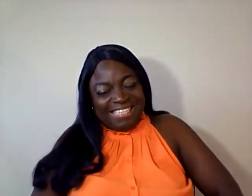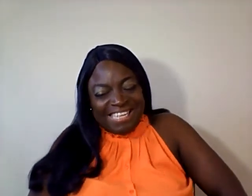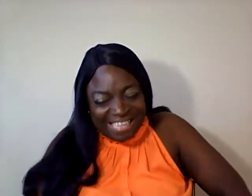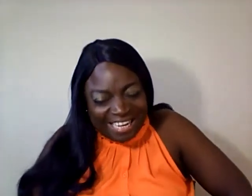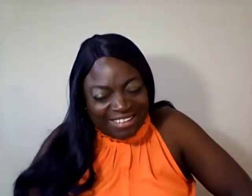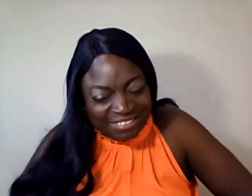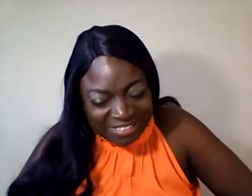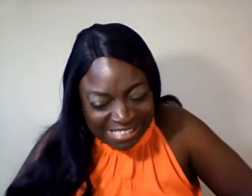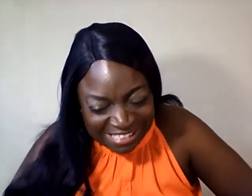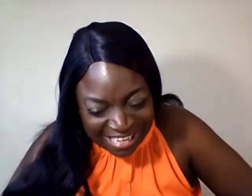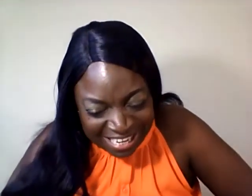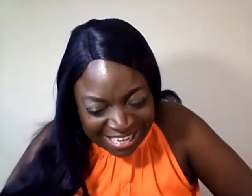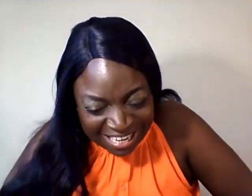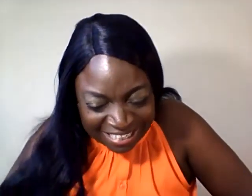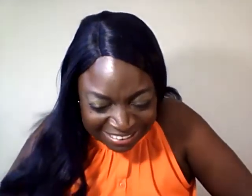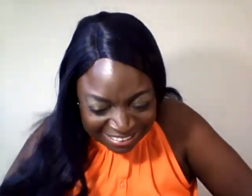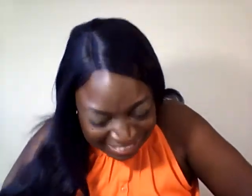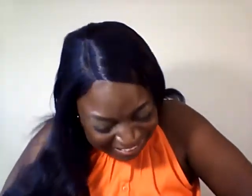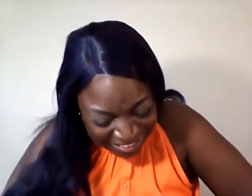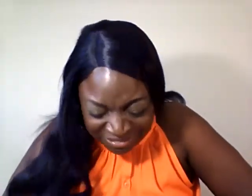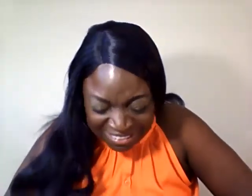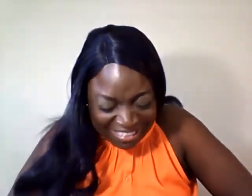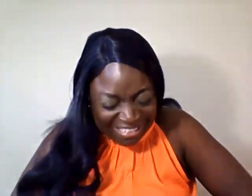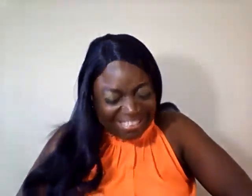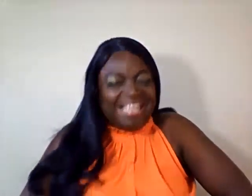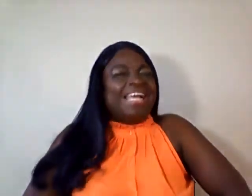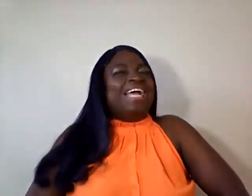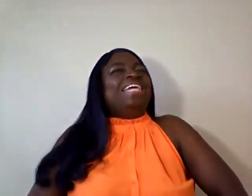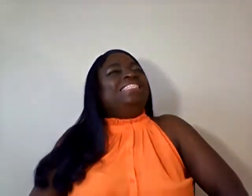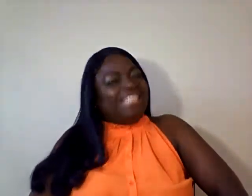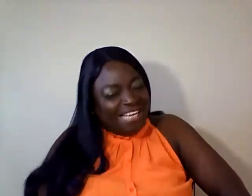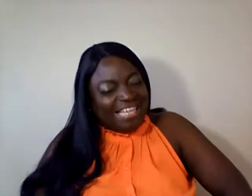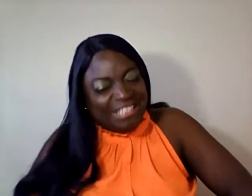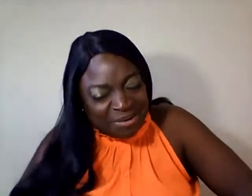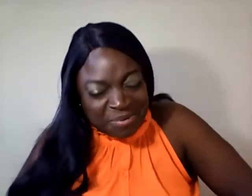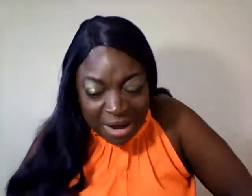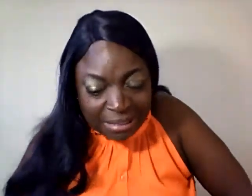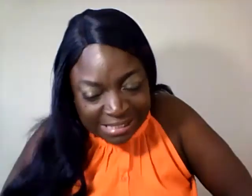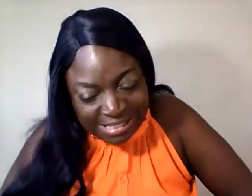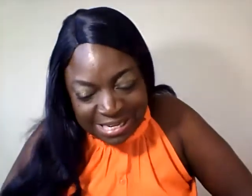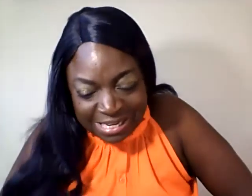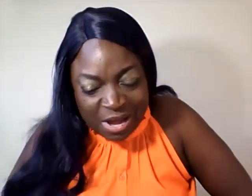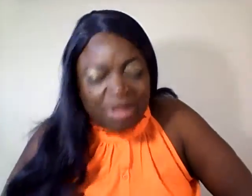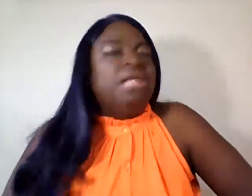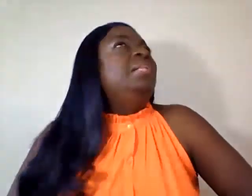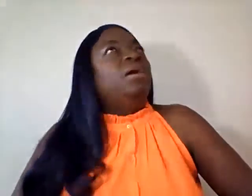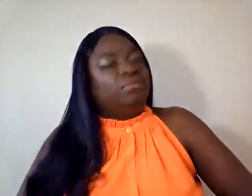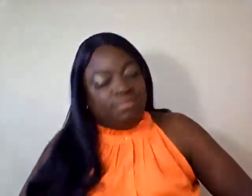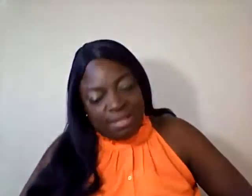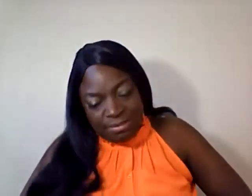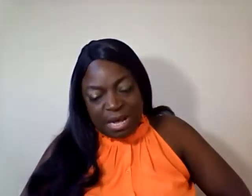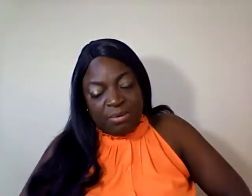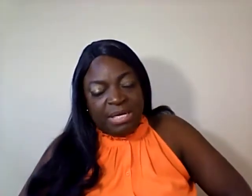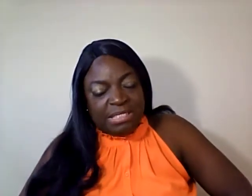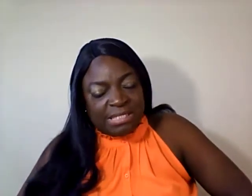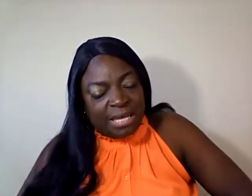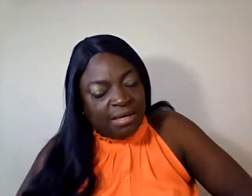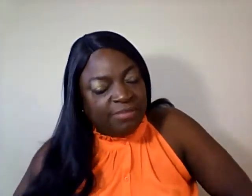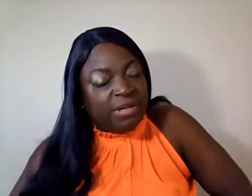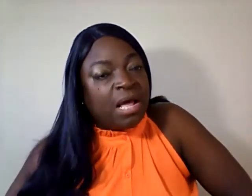I was going to say something. H-E-double hog and stick. No, no. I'm not religious. I love God